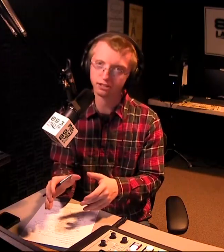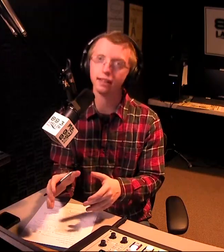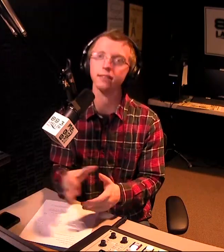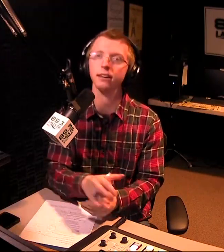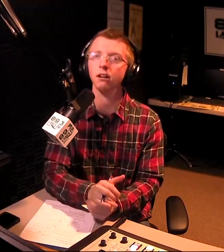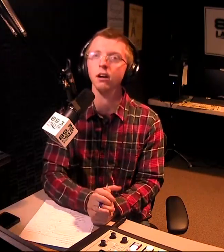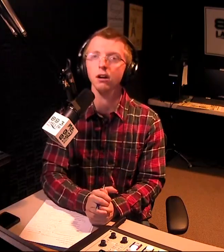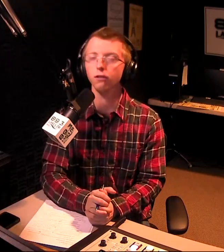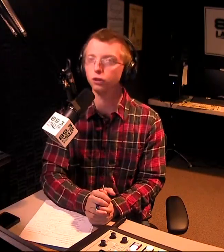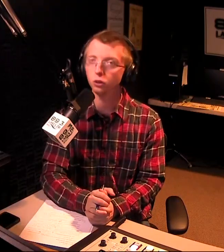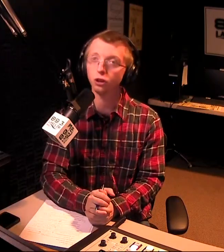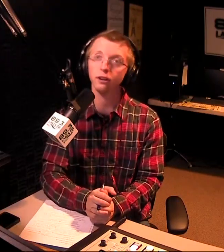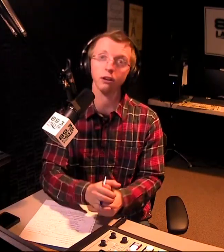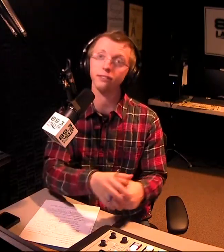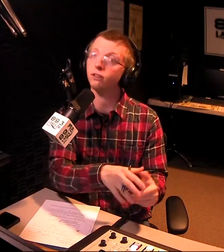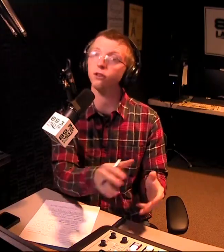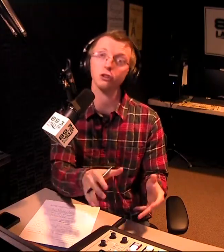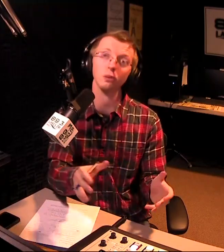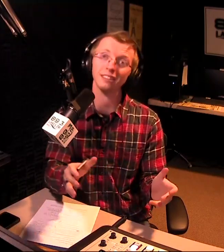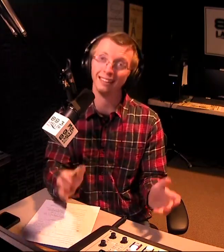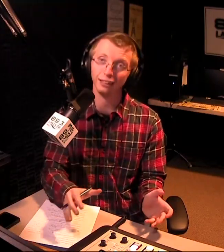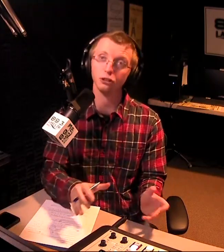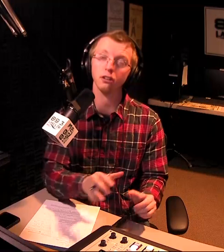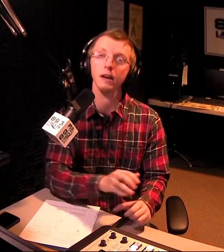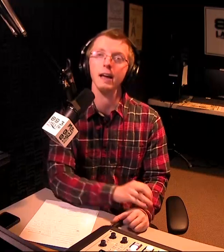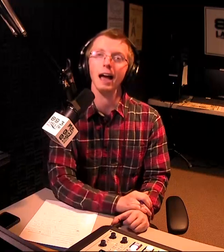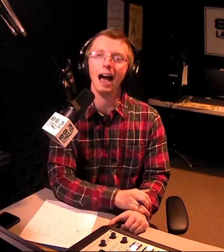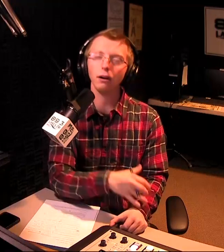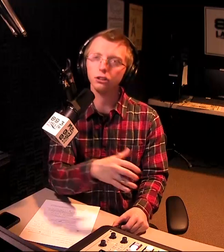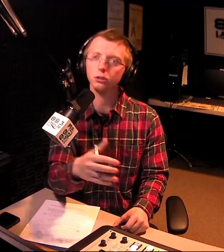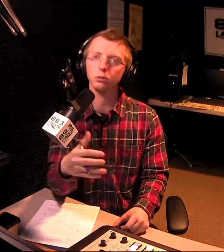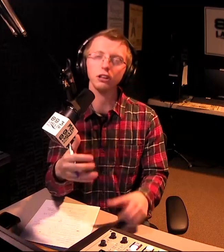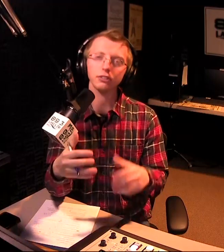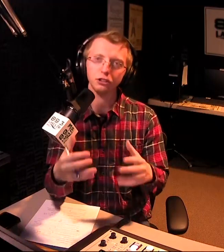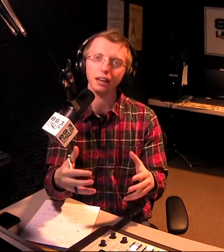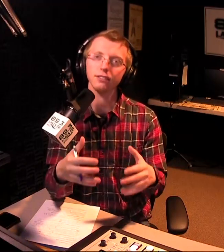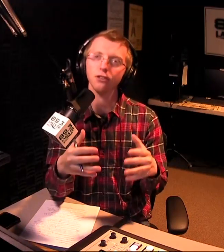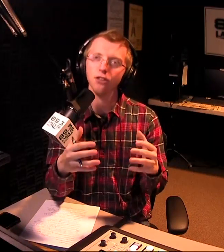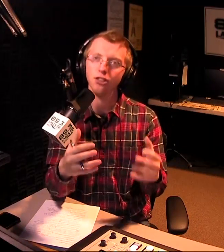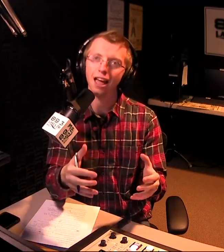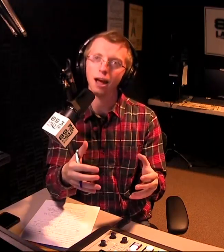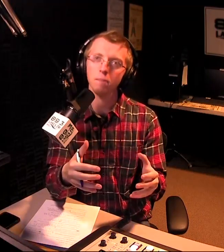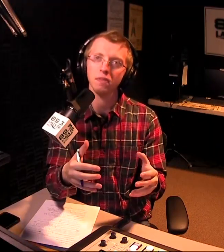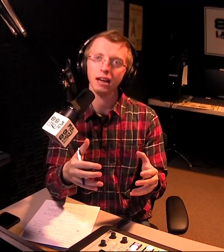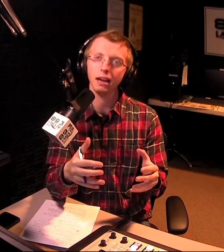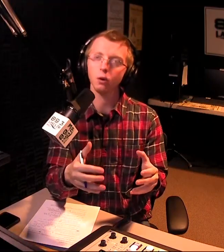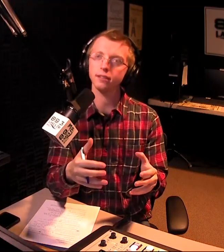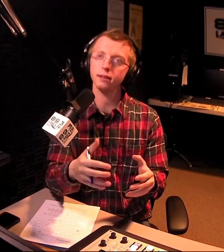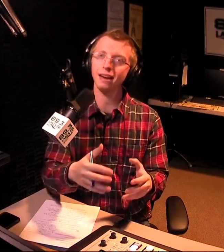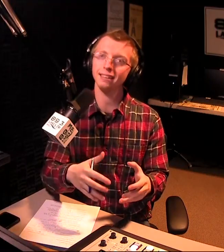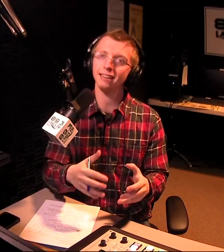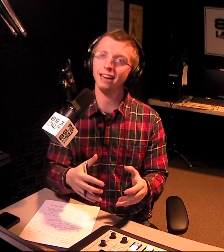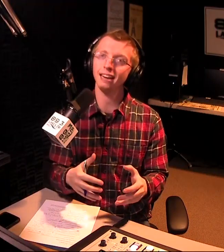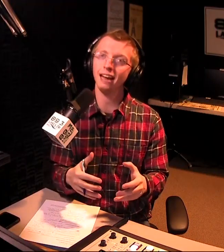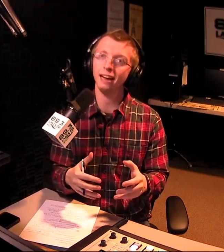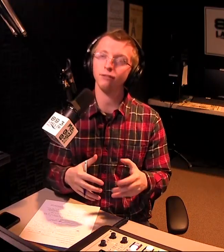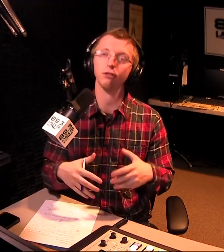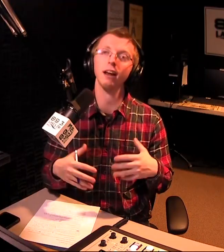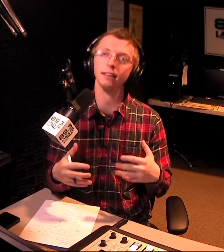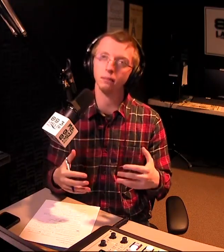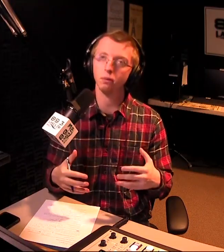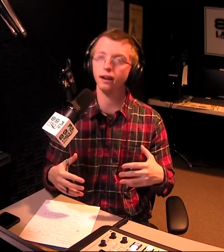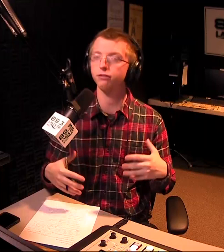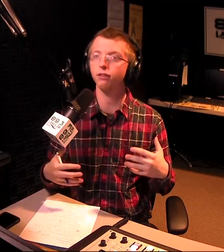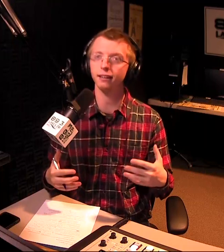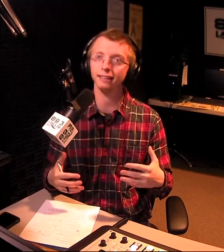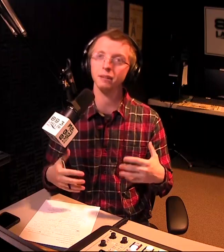an educational sense of their virtual learning or if they're a virtual teacher. How do you what do you suggest for them in order to maintain a